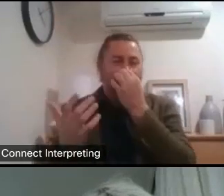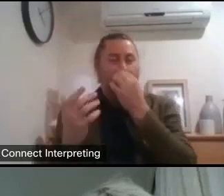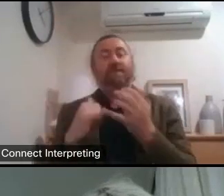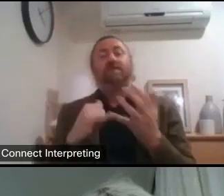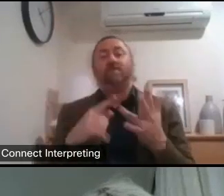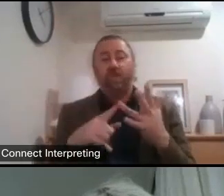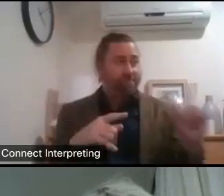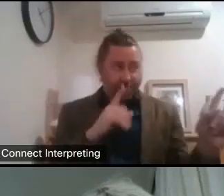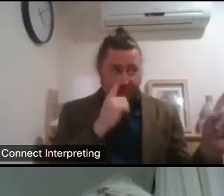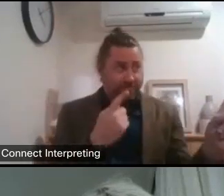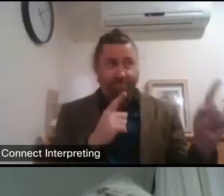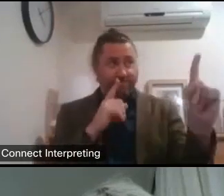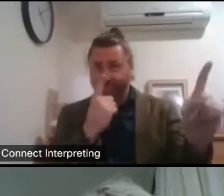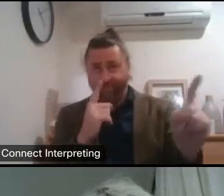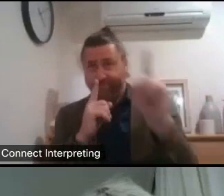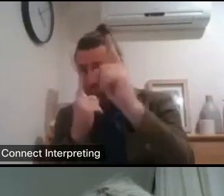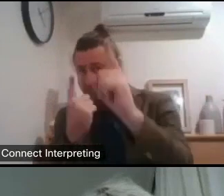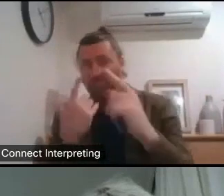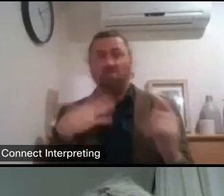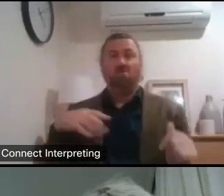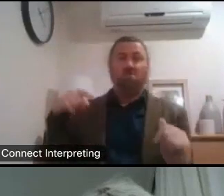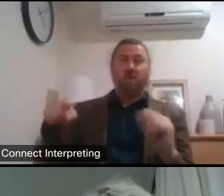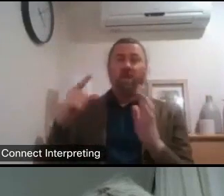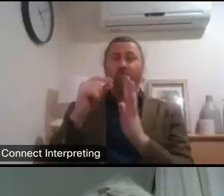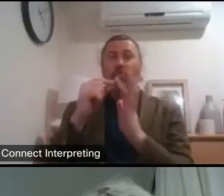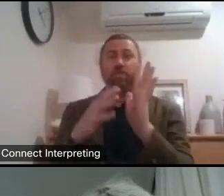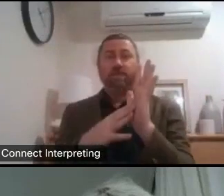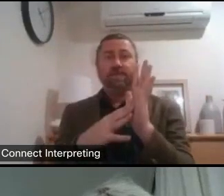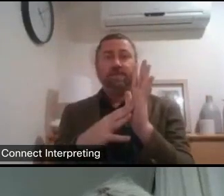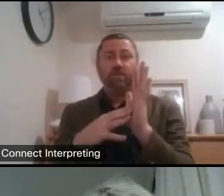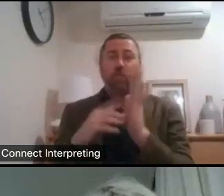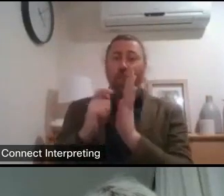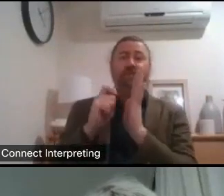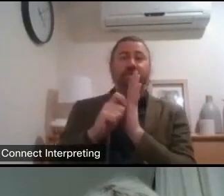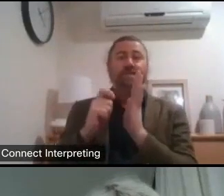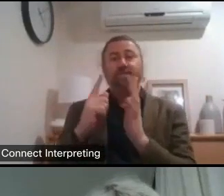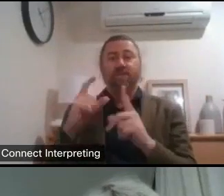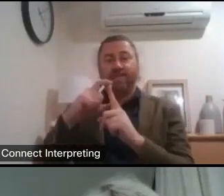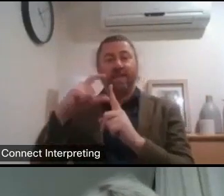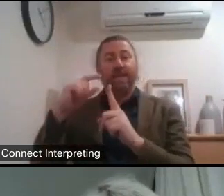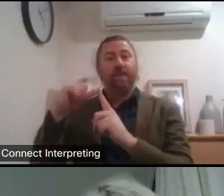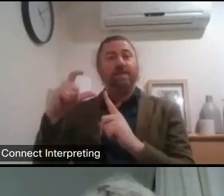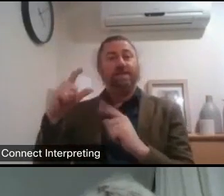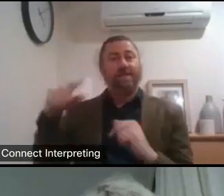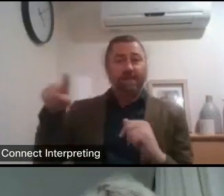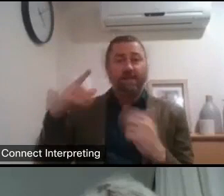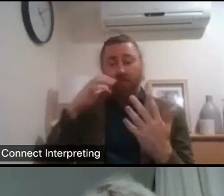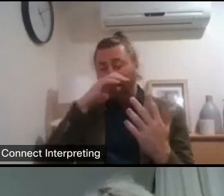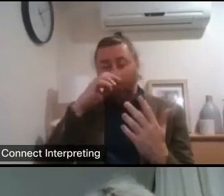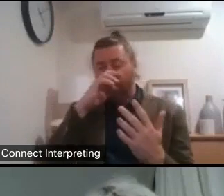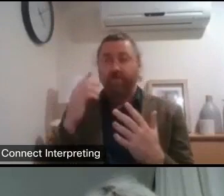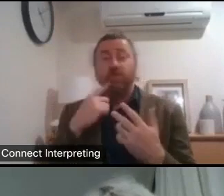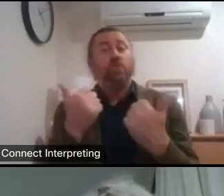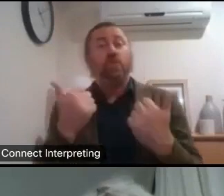process of elimination the beauty of the prime minister's uh uh the that department is that when you do reviews